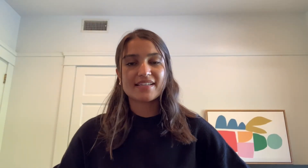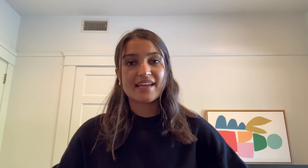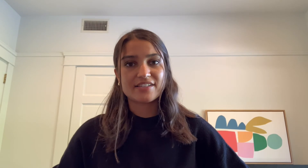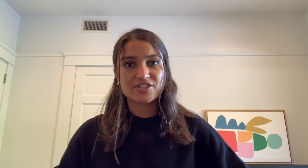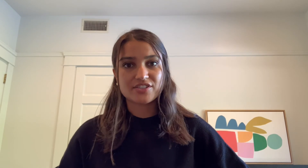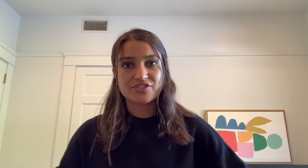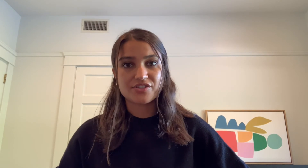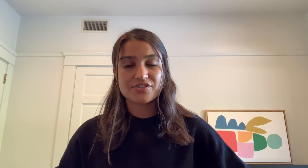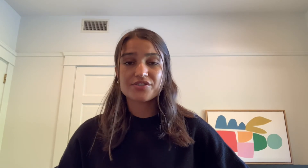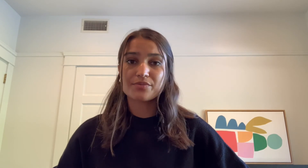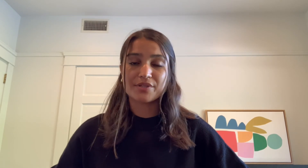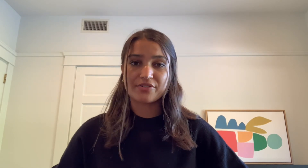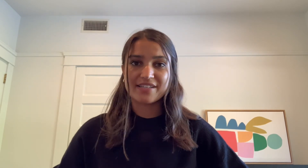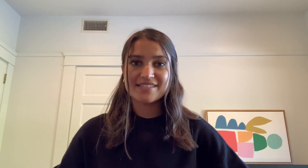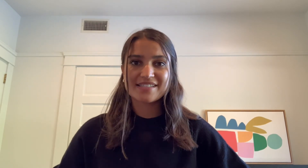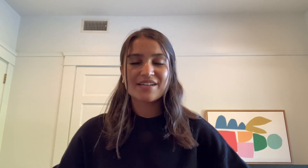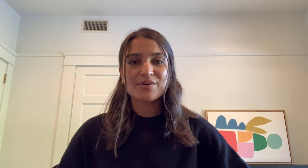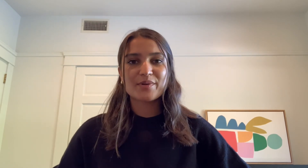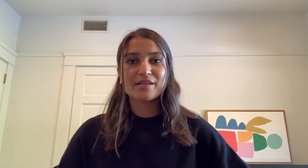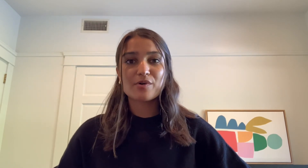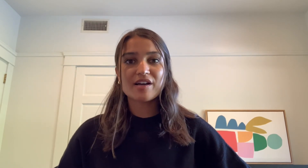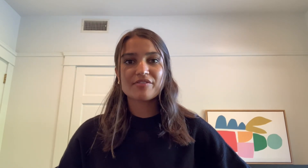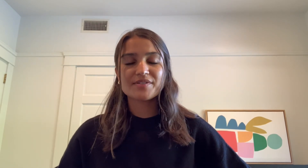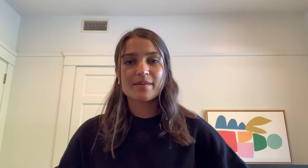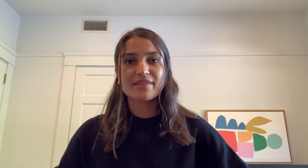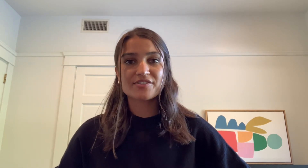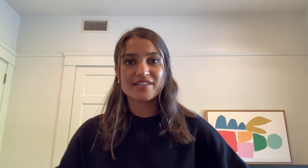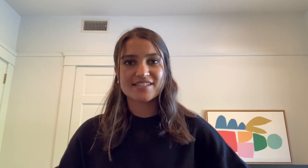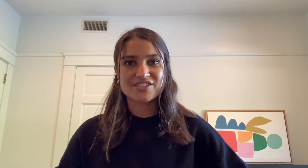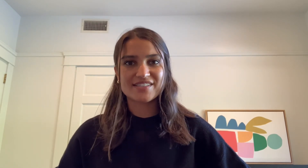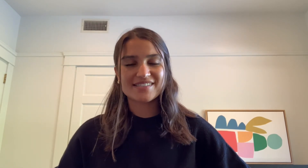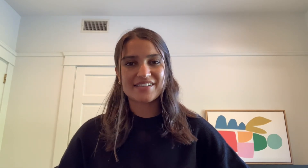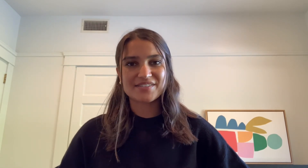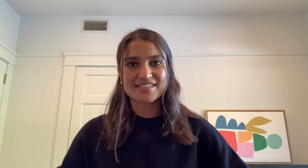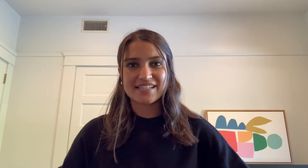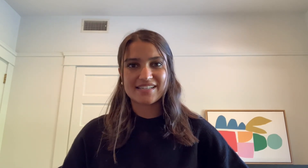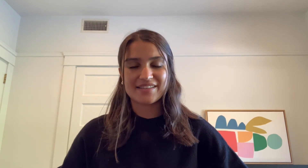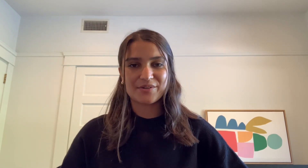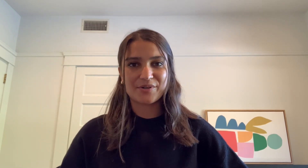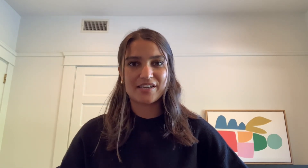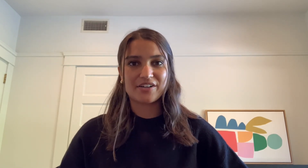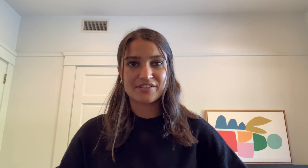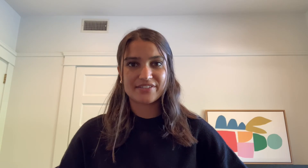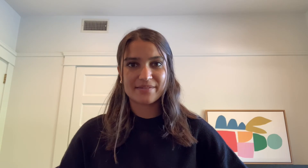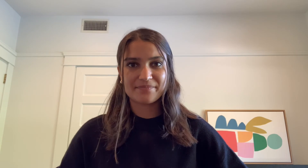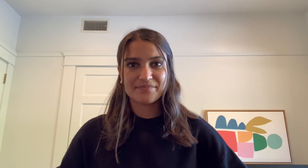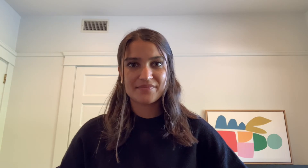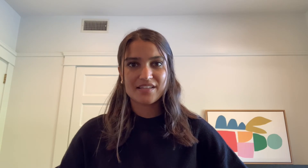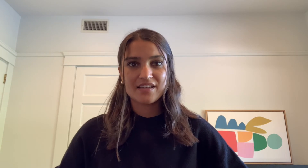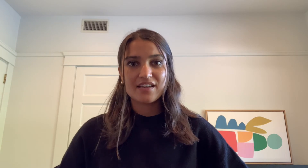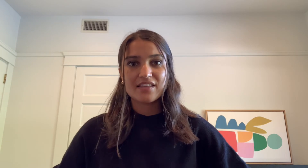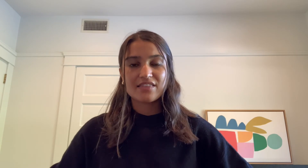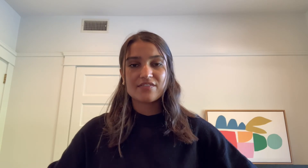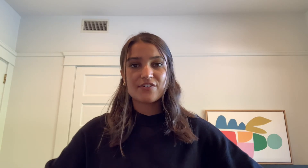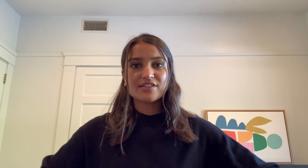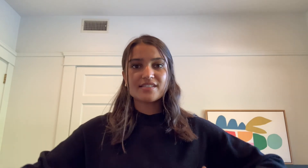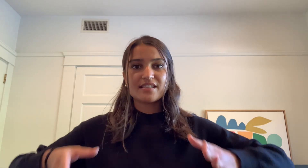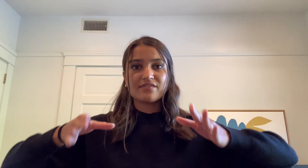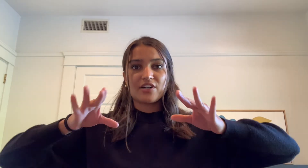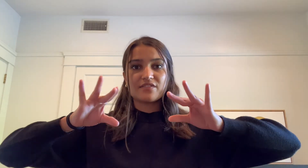hand gestures or mudras, we can walk through some of the transitions that you'll see in the choreography. The first involves